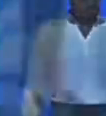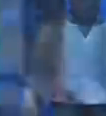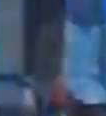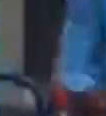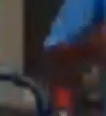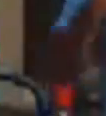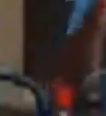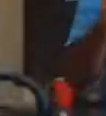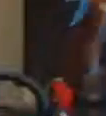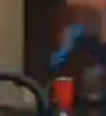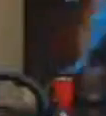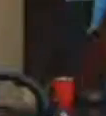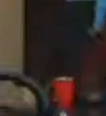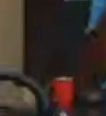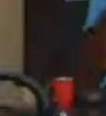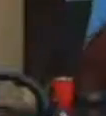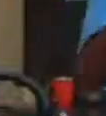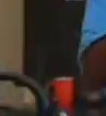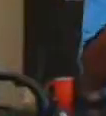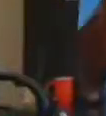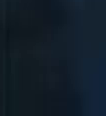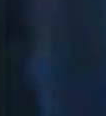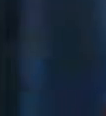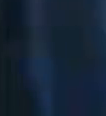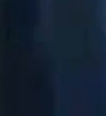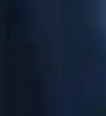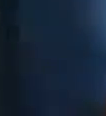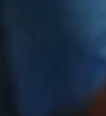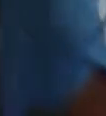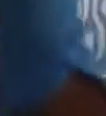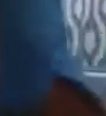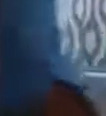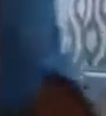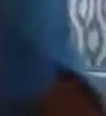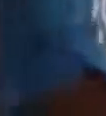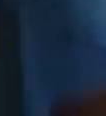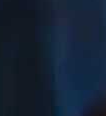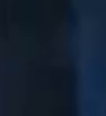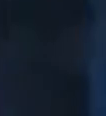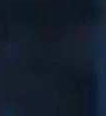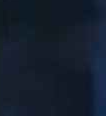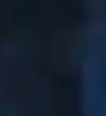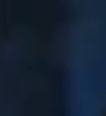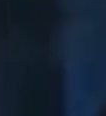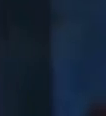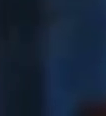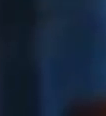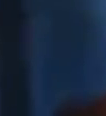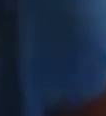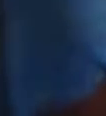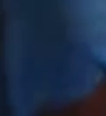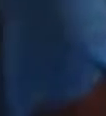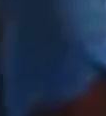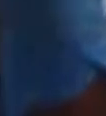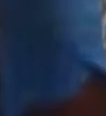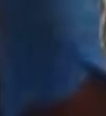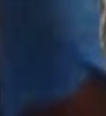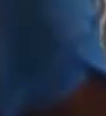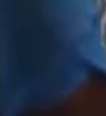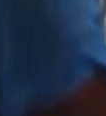Young people have to make money. And to make that realistic, we have to be involved in the